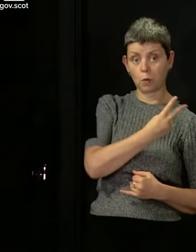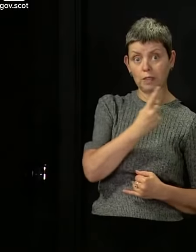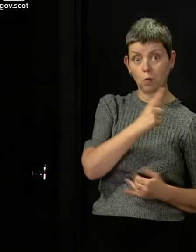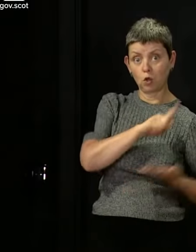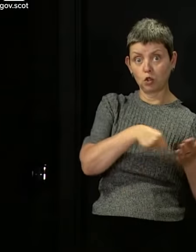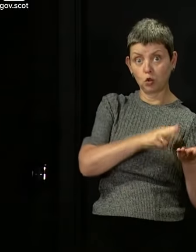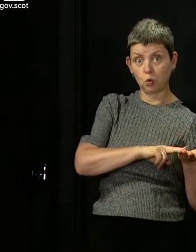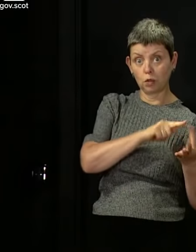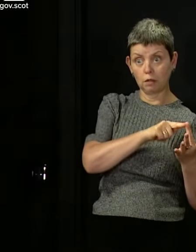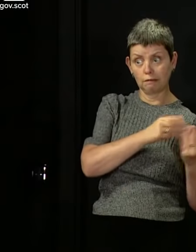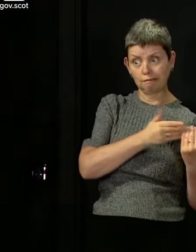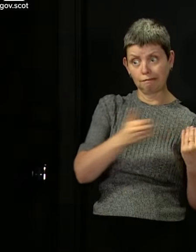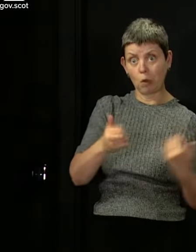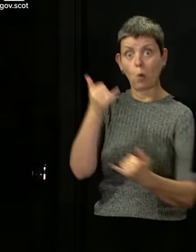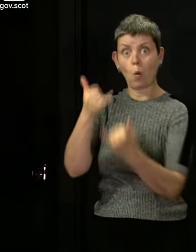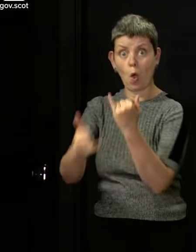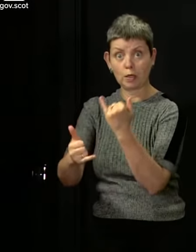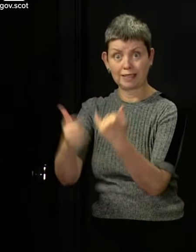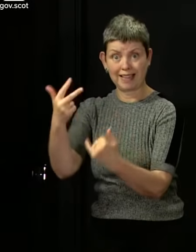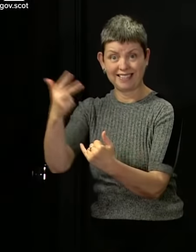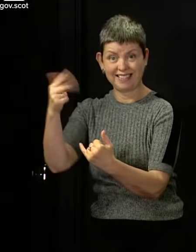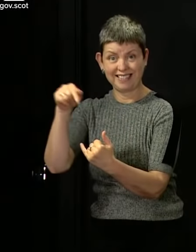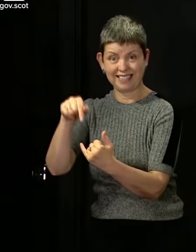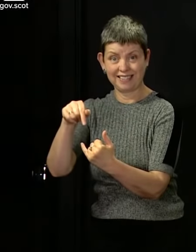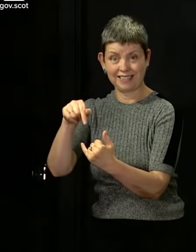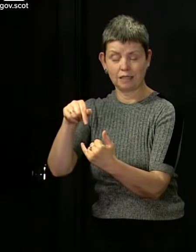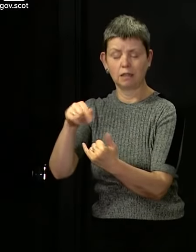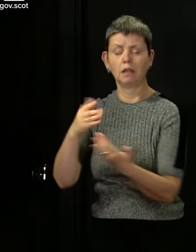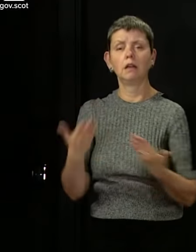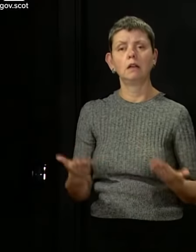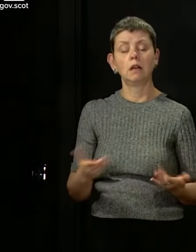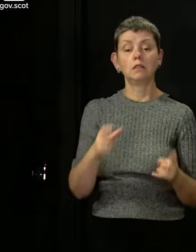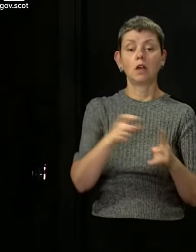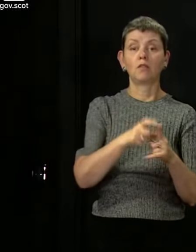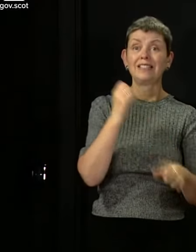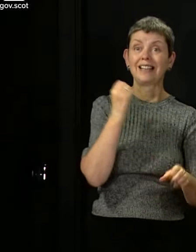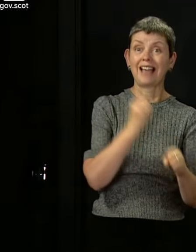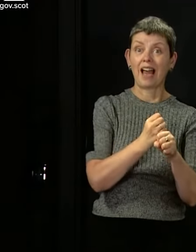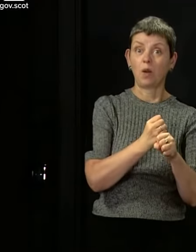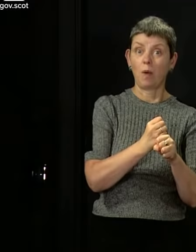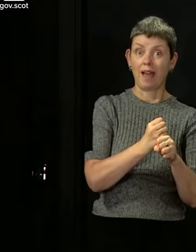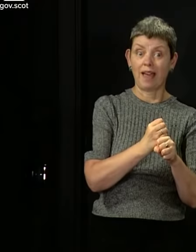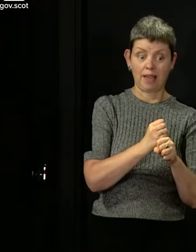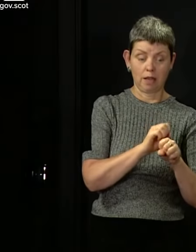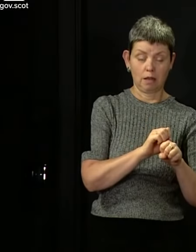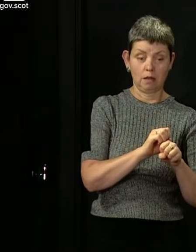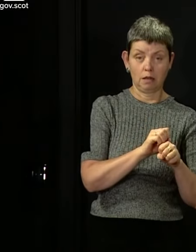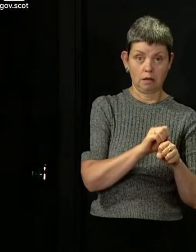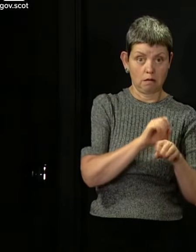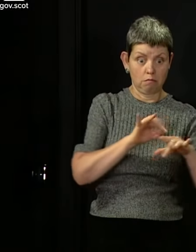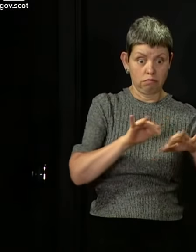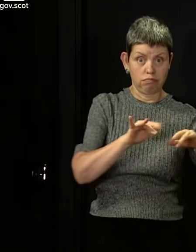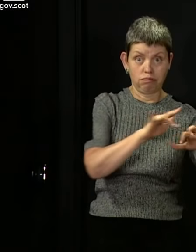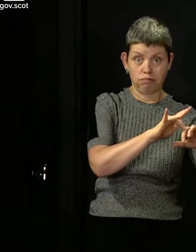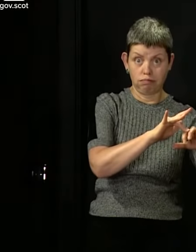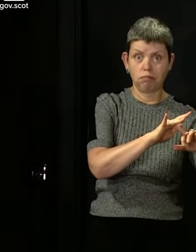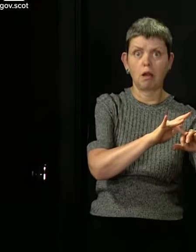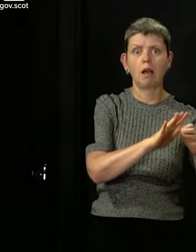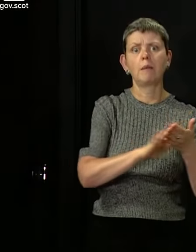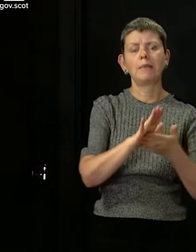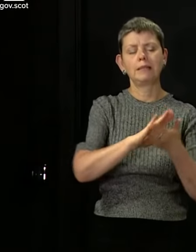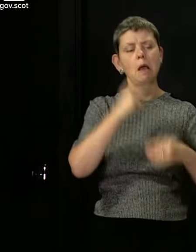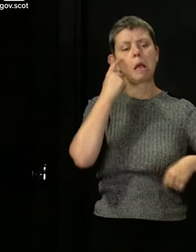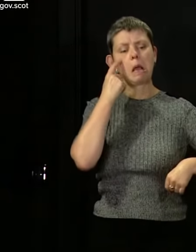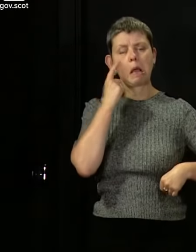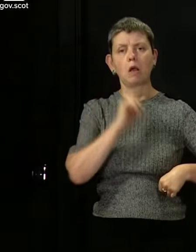conclusions. And as we saw with Dumfries and Galloway, the systems we have in place now through Test and Protect gives us the ability to